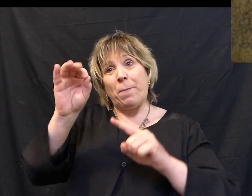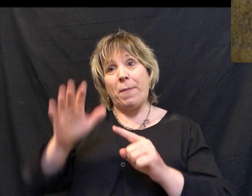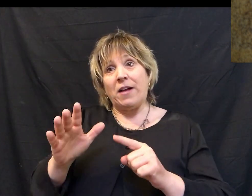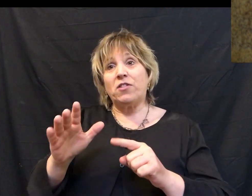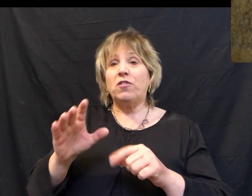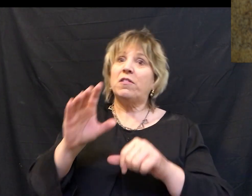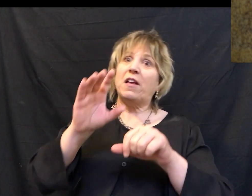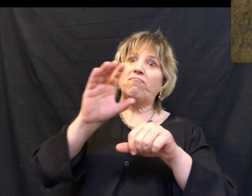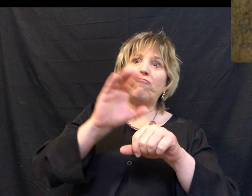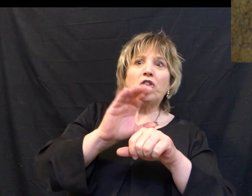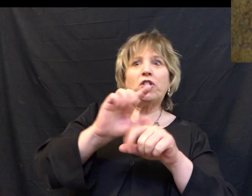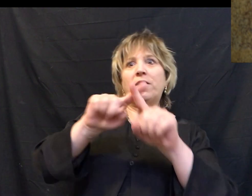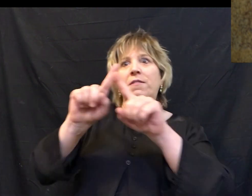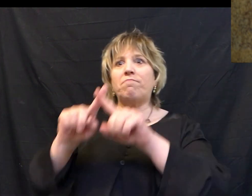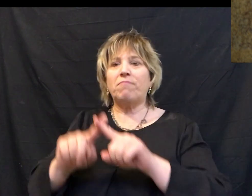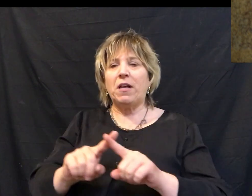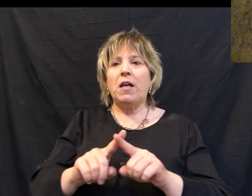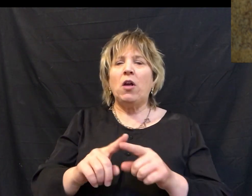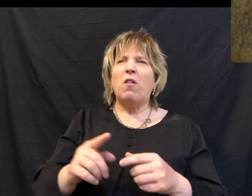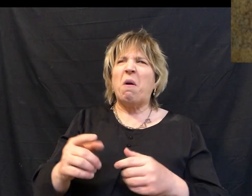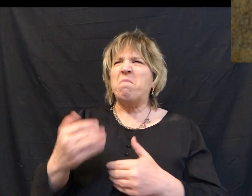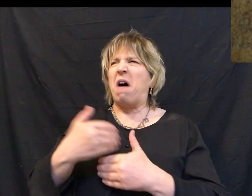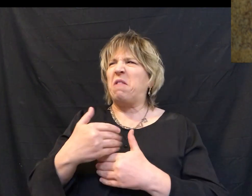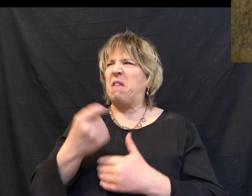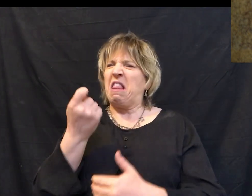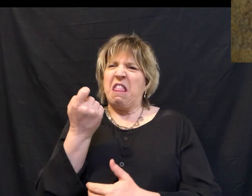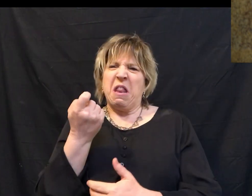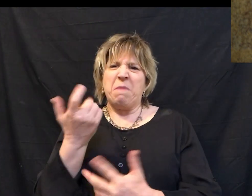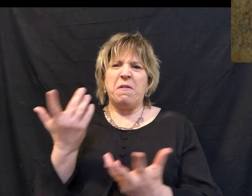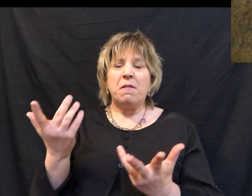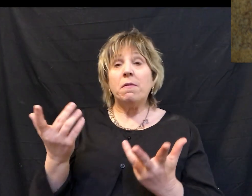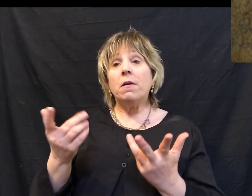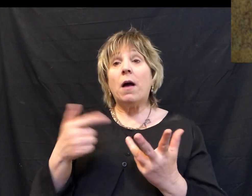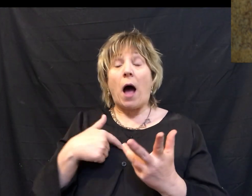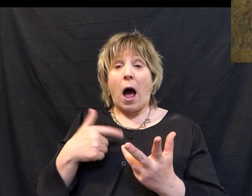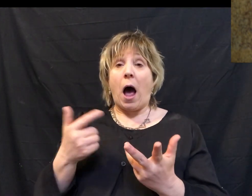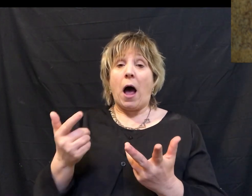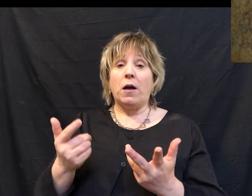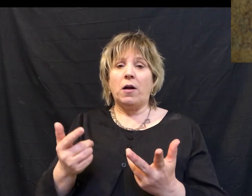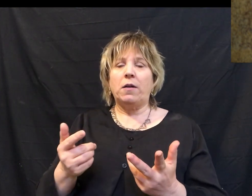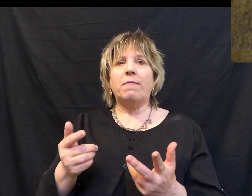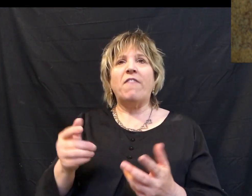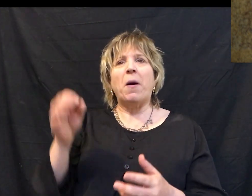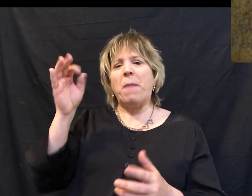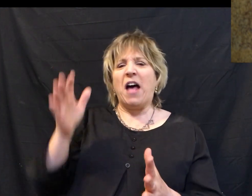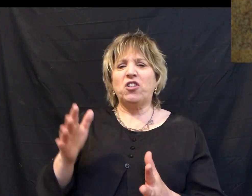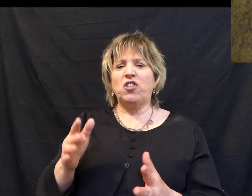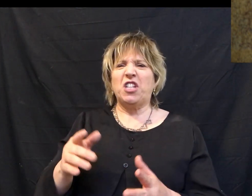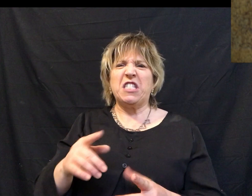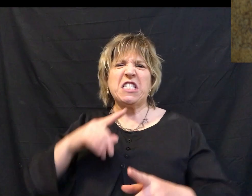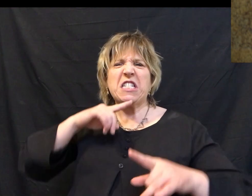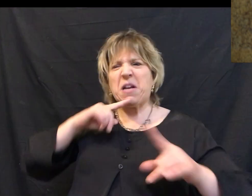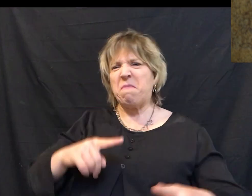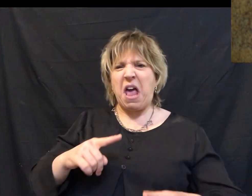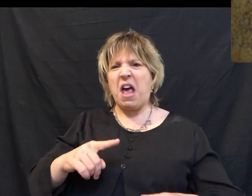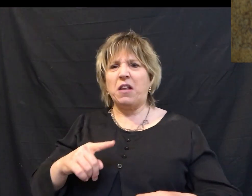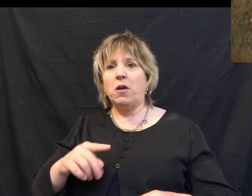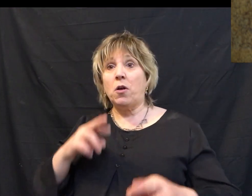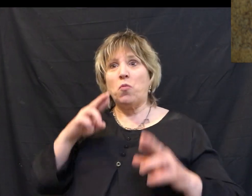one of the things that has kind of irritated me a little bit is I get around pastors who just command the